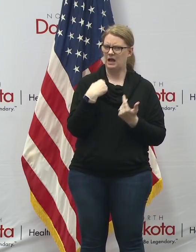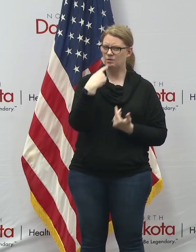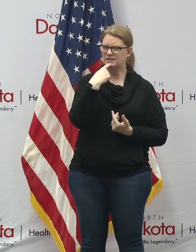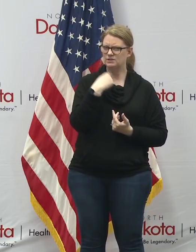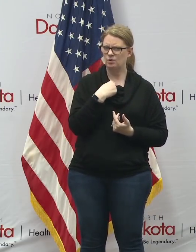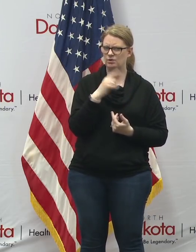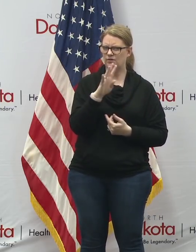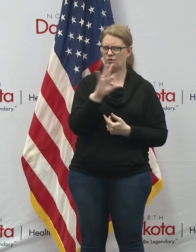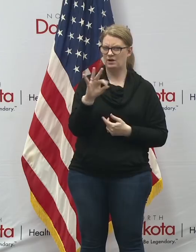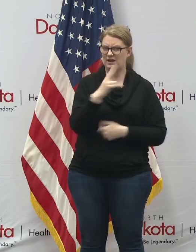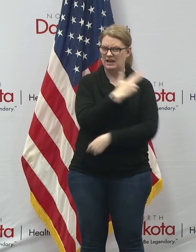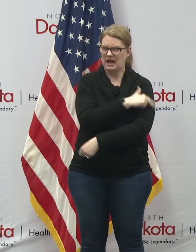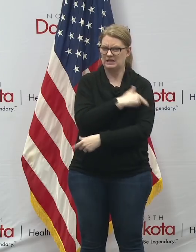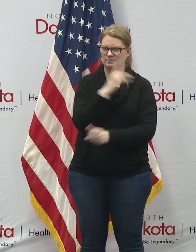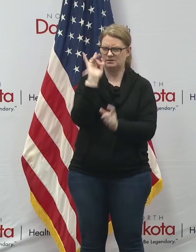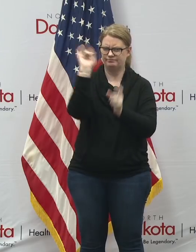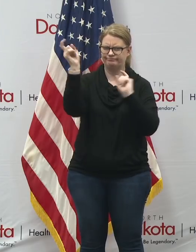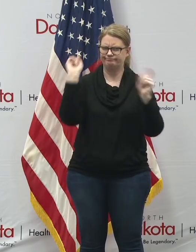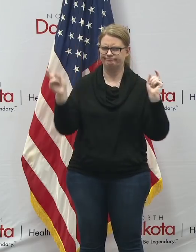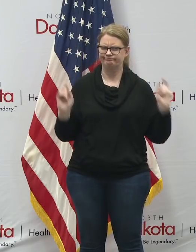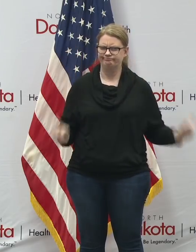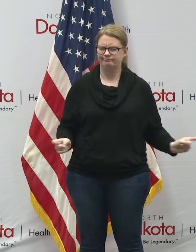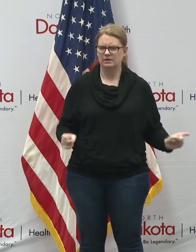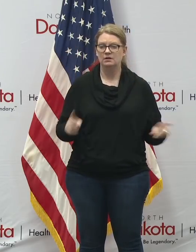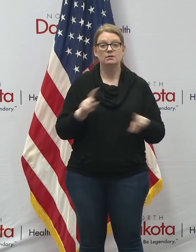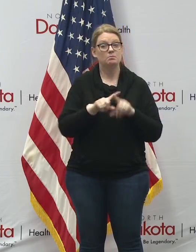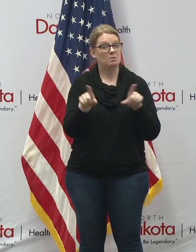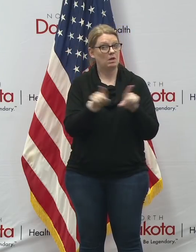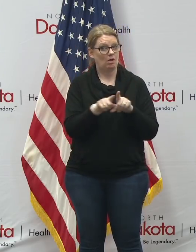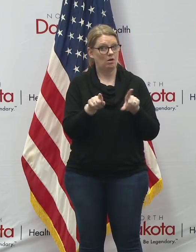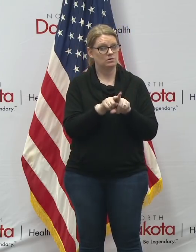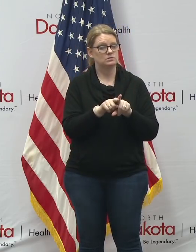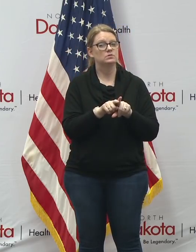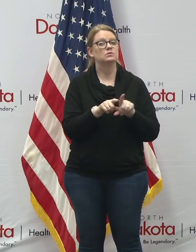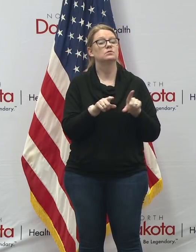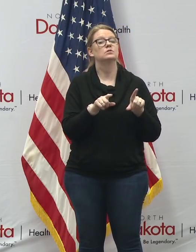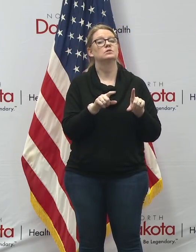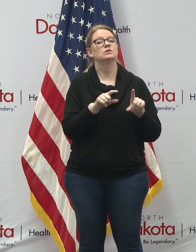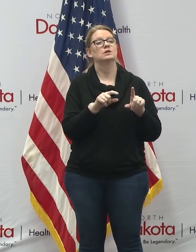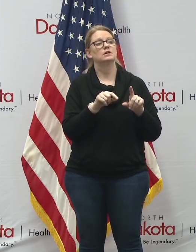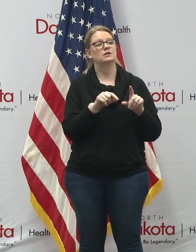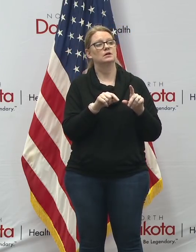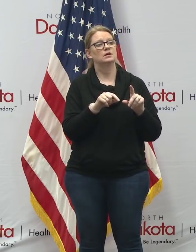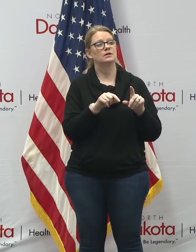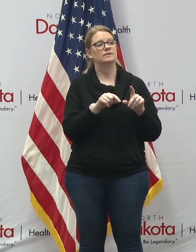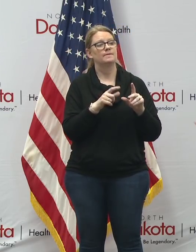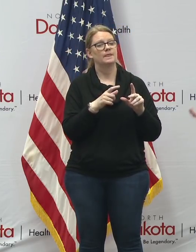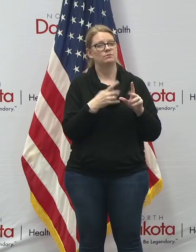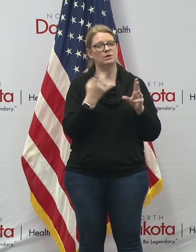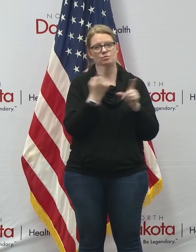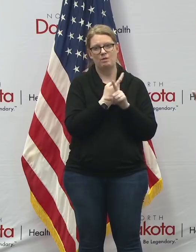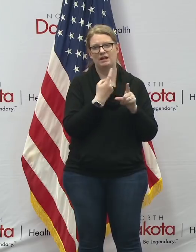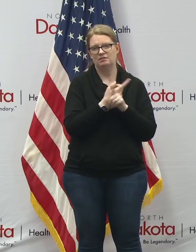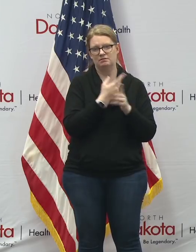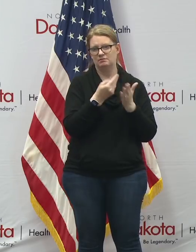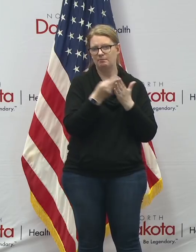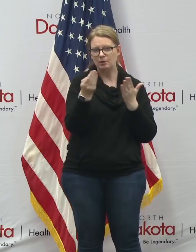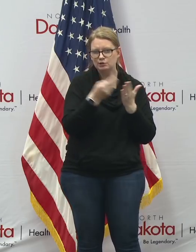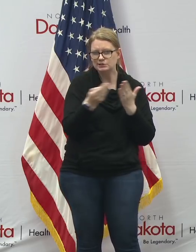49 hospitals in north dakota but i know that we also have been through a regular purchasing